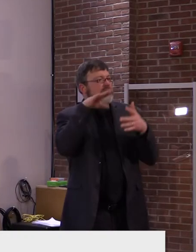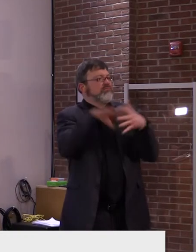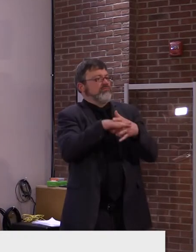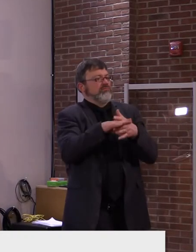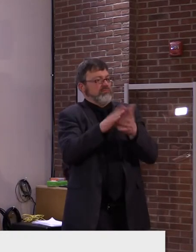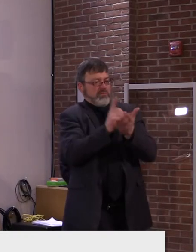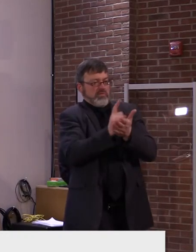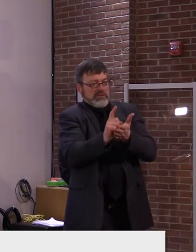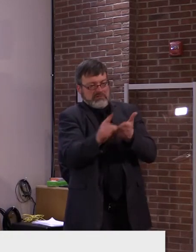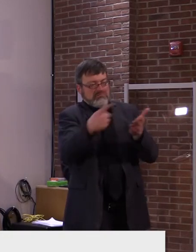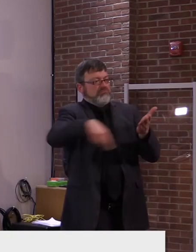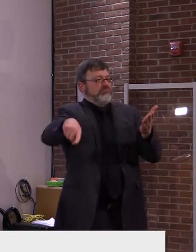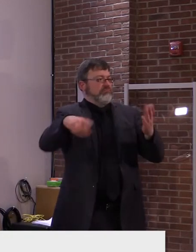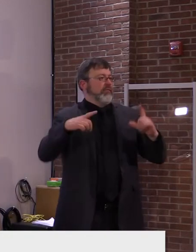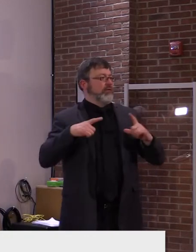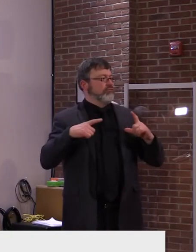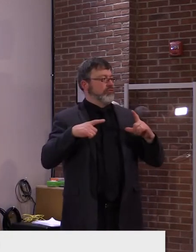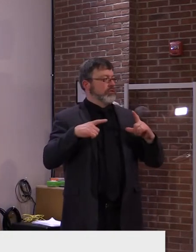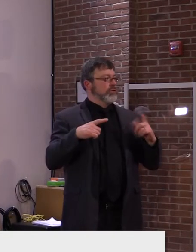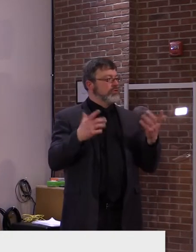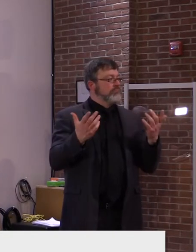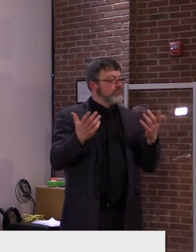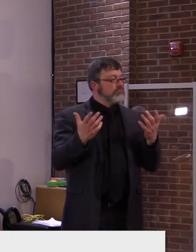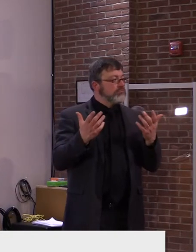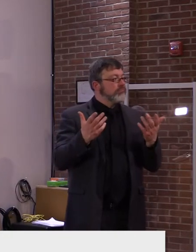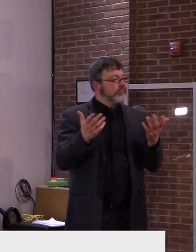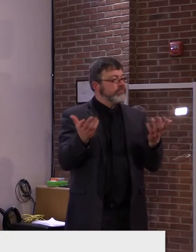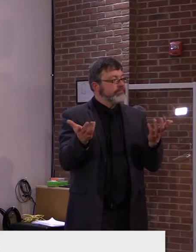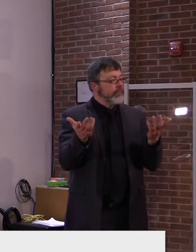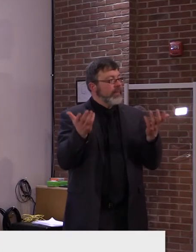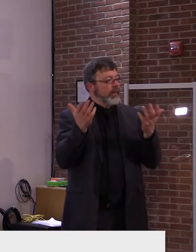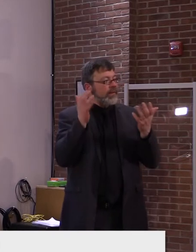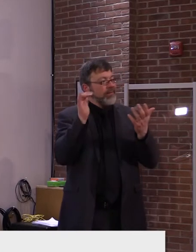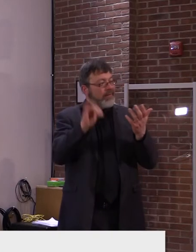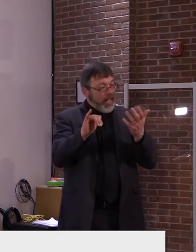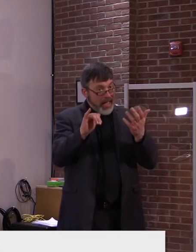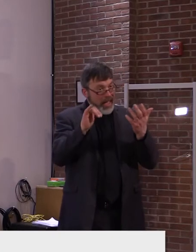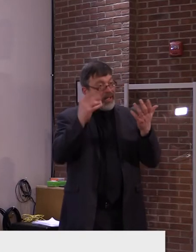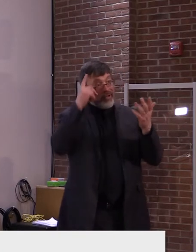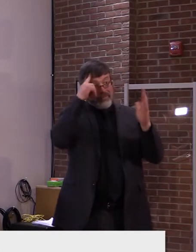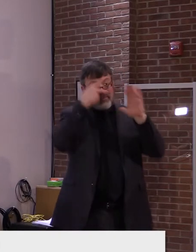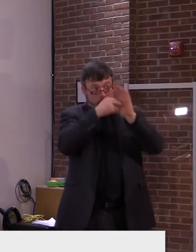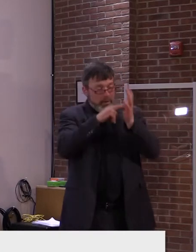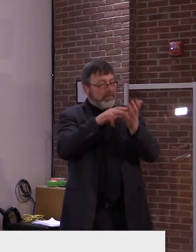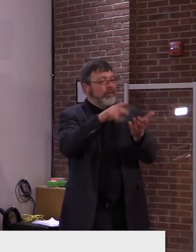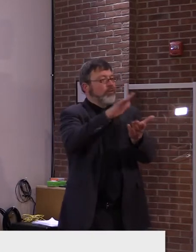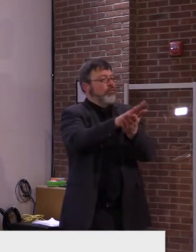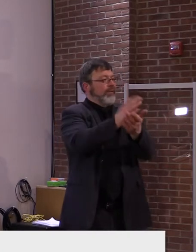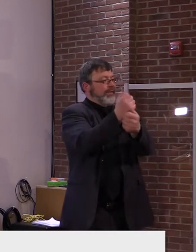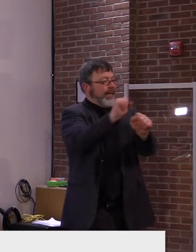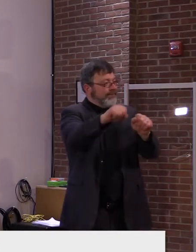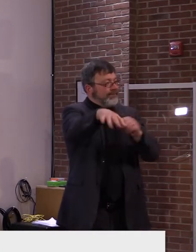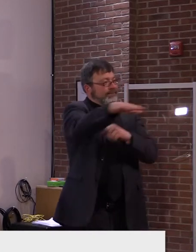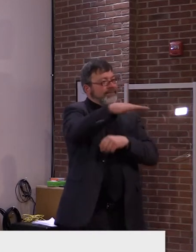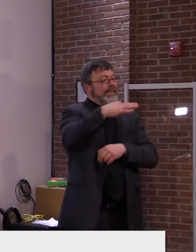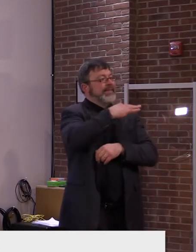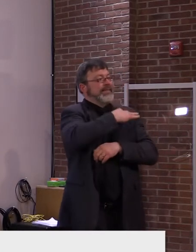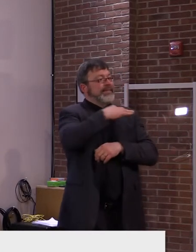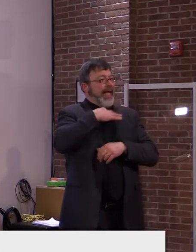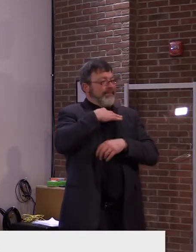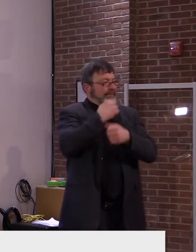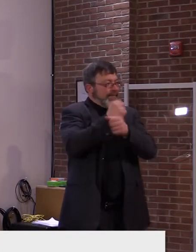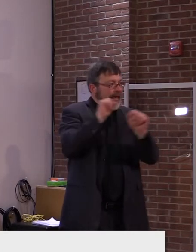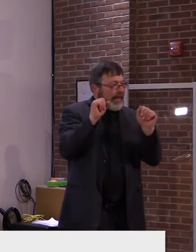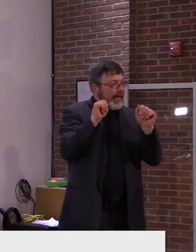brought about by the number of staff needing to either isolate or quarantine due to exposures. So